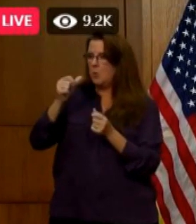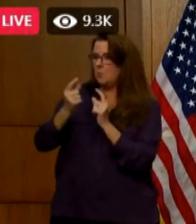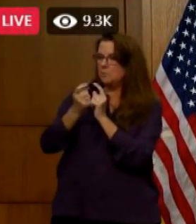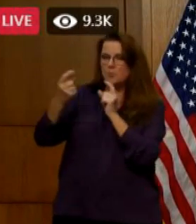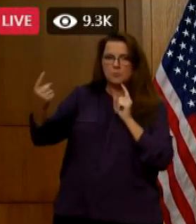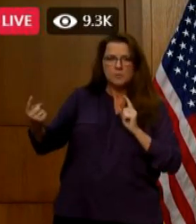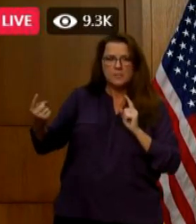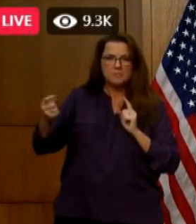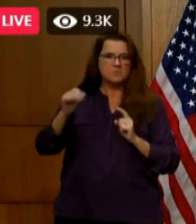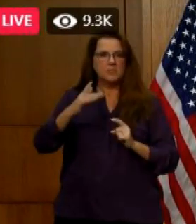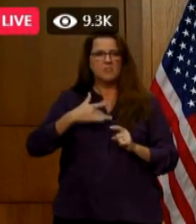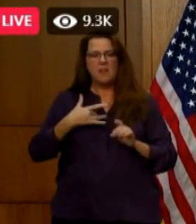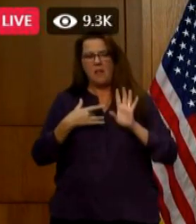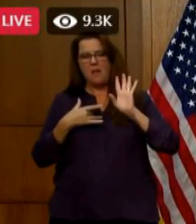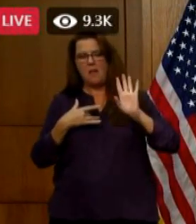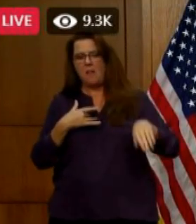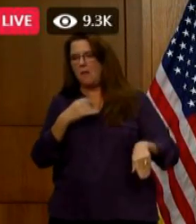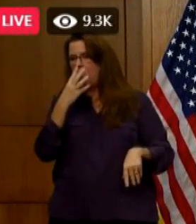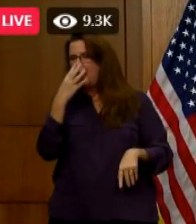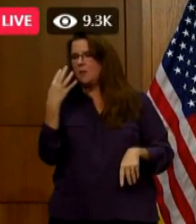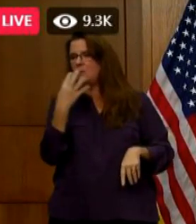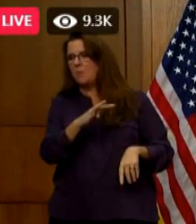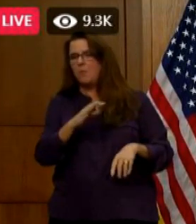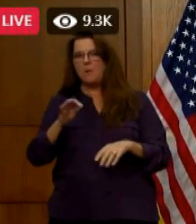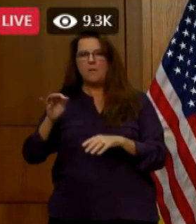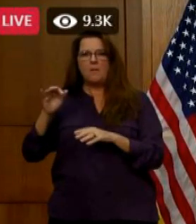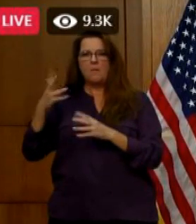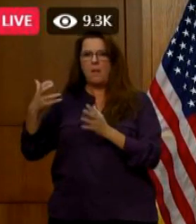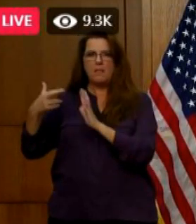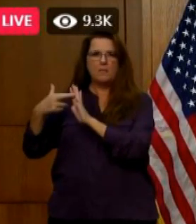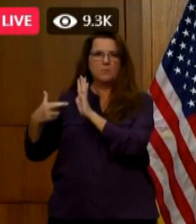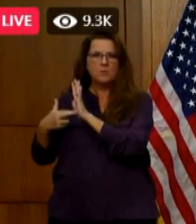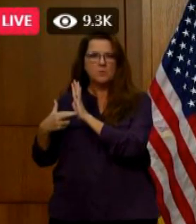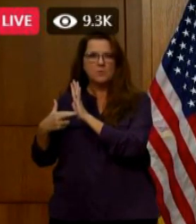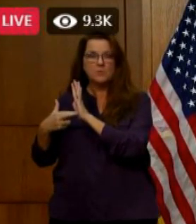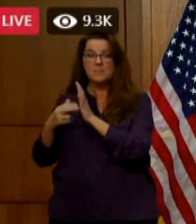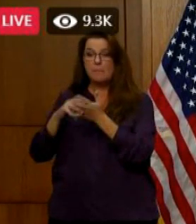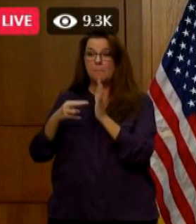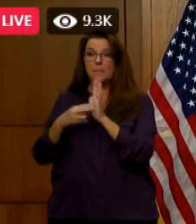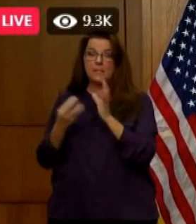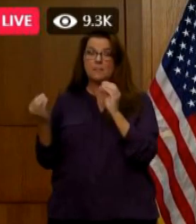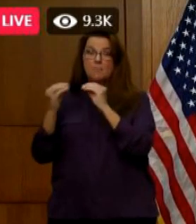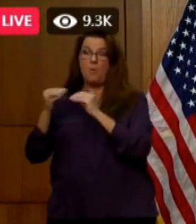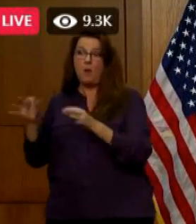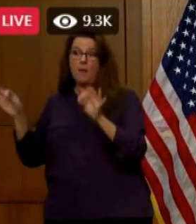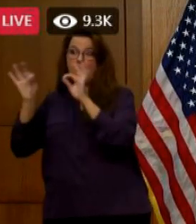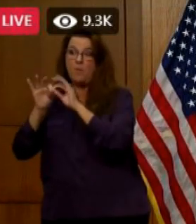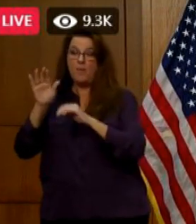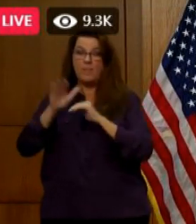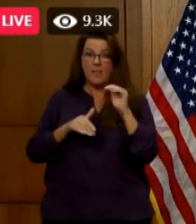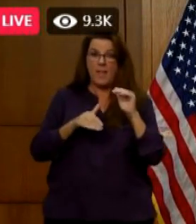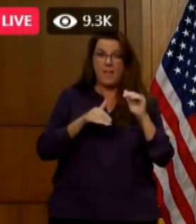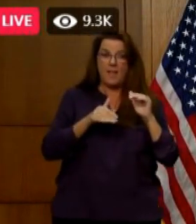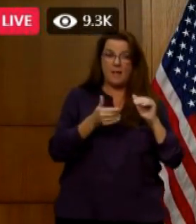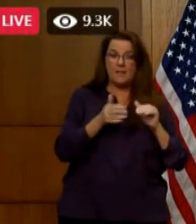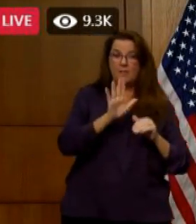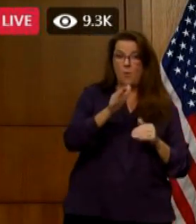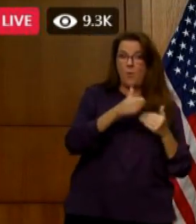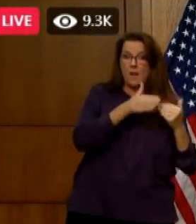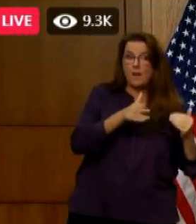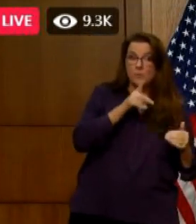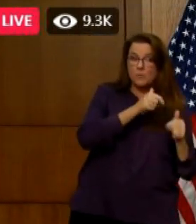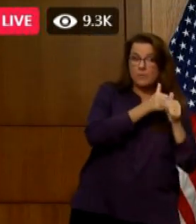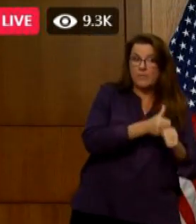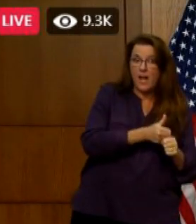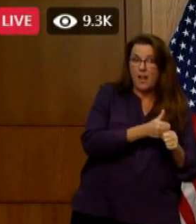public health advice trumps your neighbor's right to not get infected by you, these cases will just